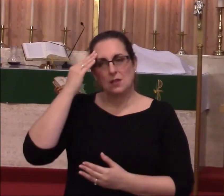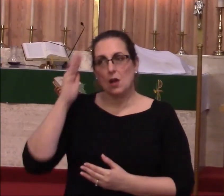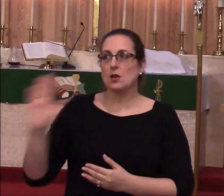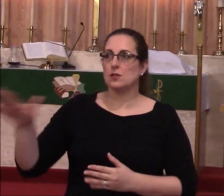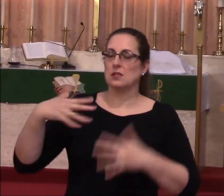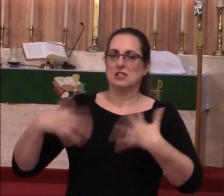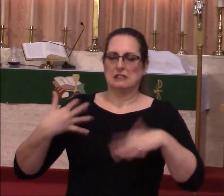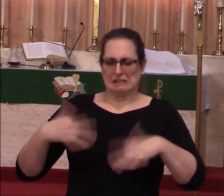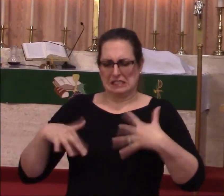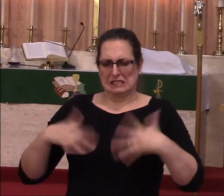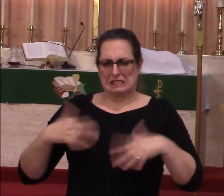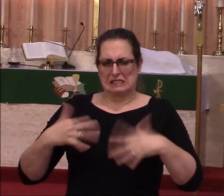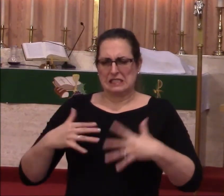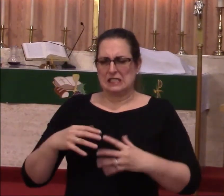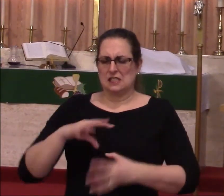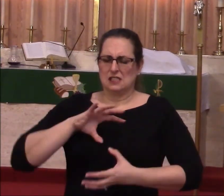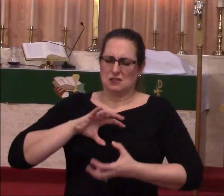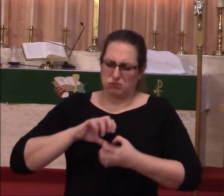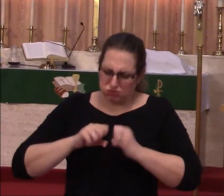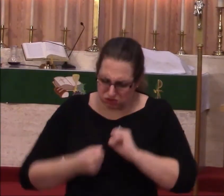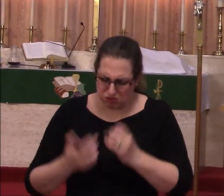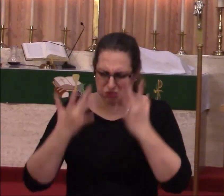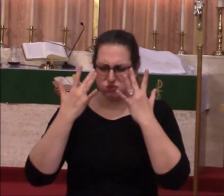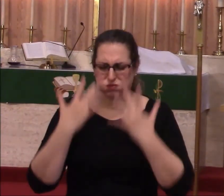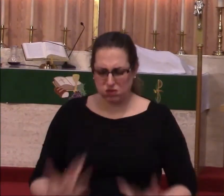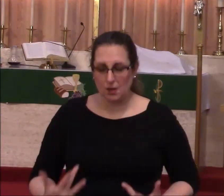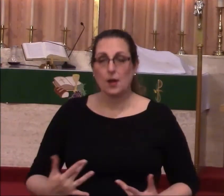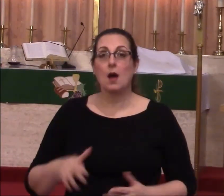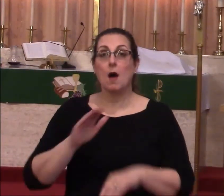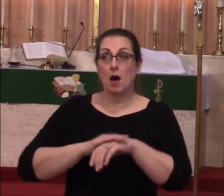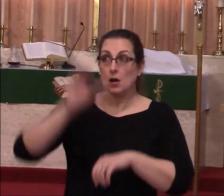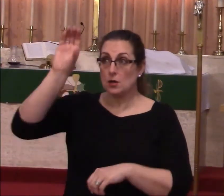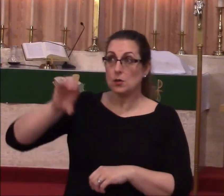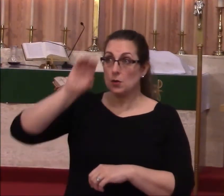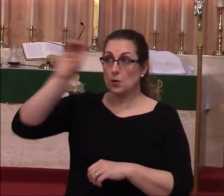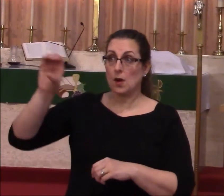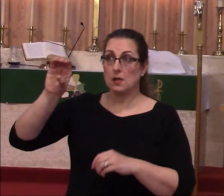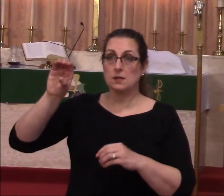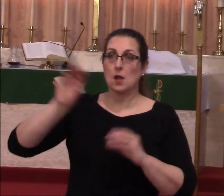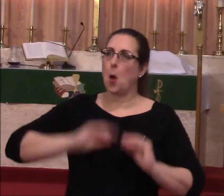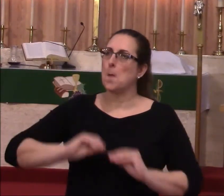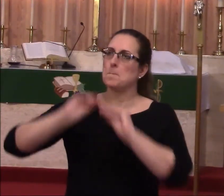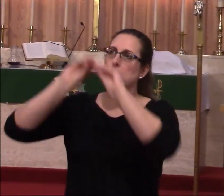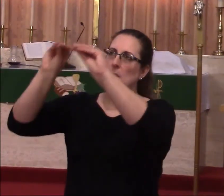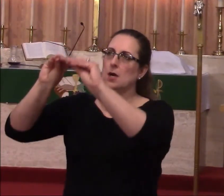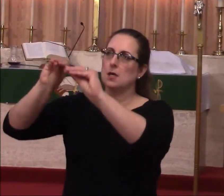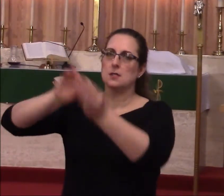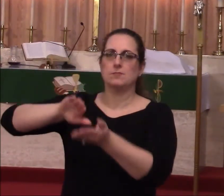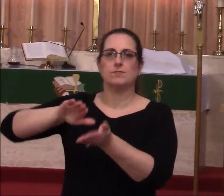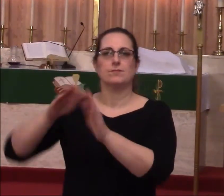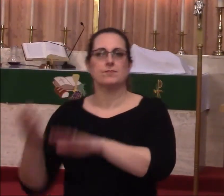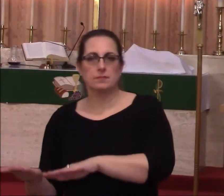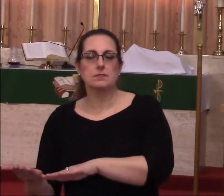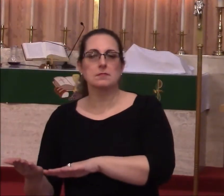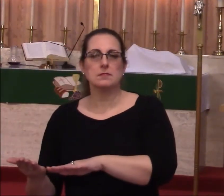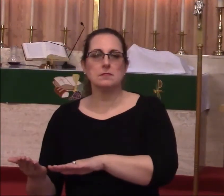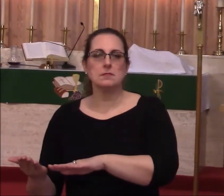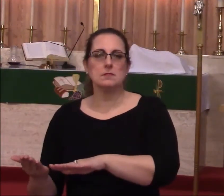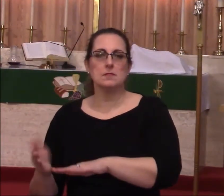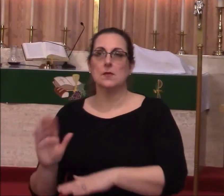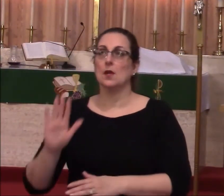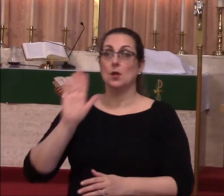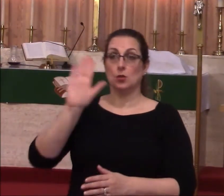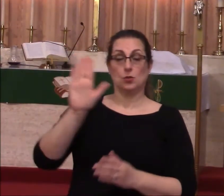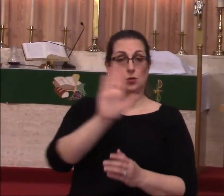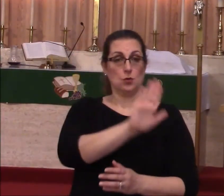your anxieties. He knows your despair. And on the cross, he put it all to death. On the cross, was your